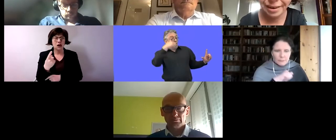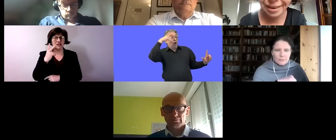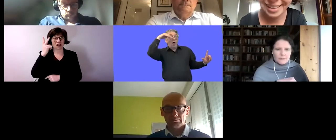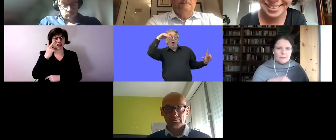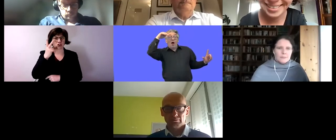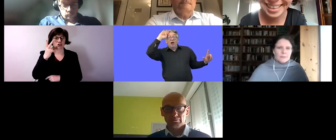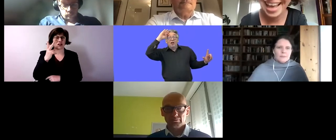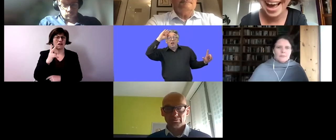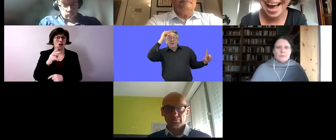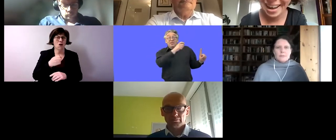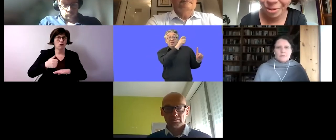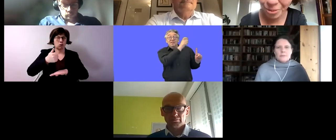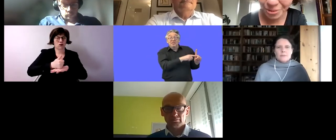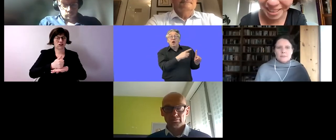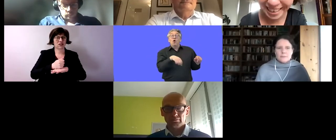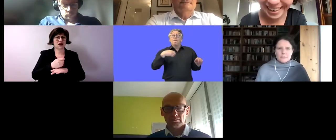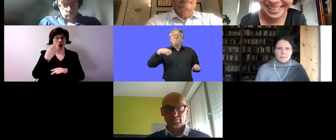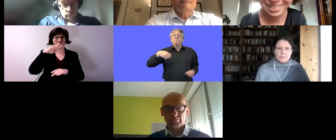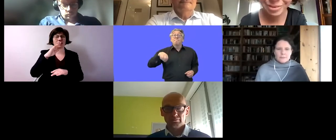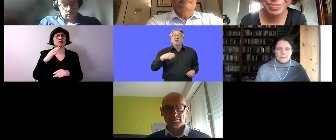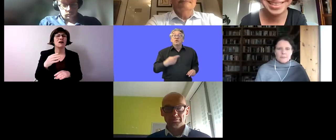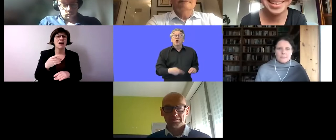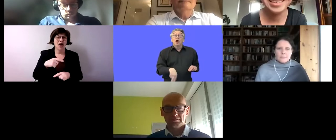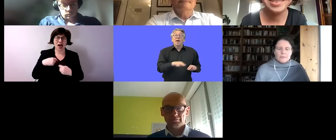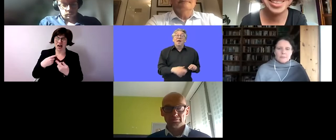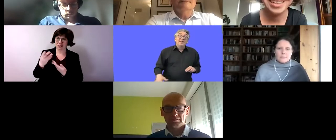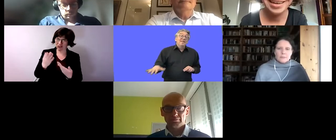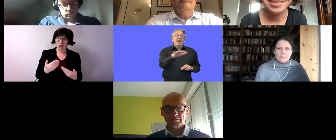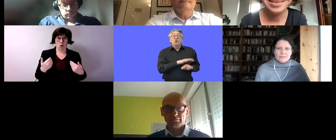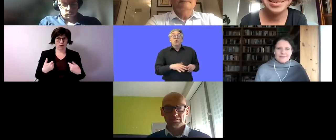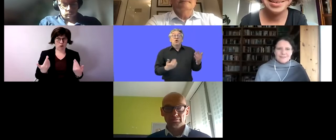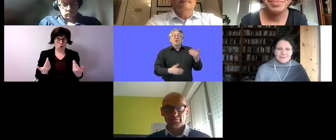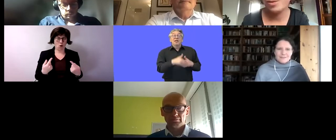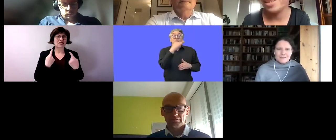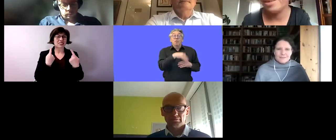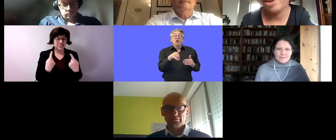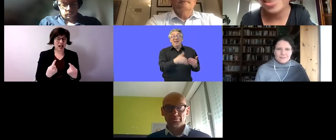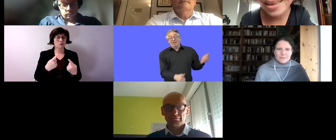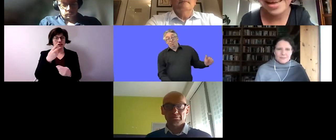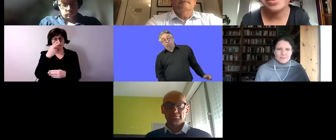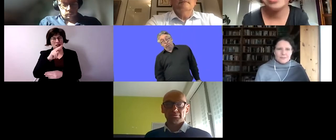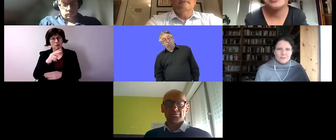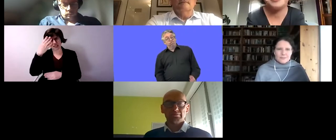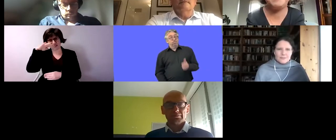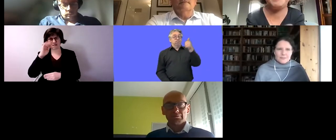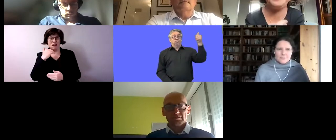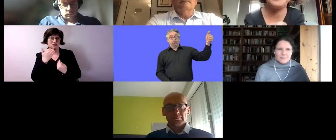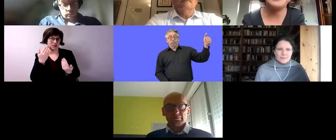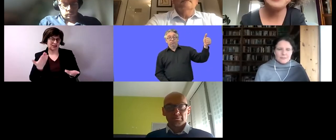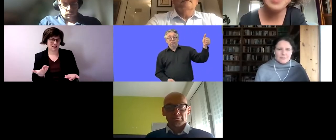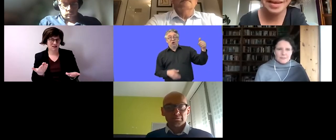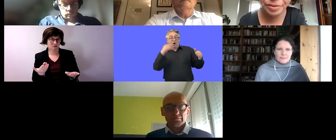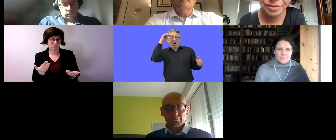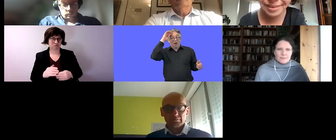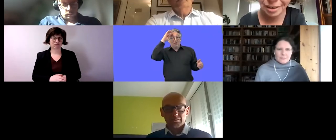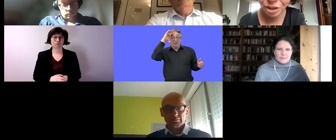of the national disability authority in ireland hello good afternoon i'm very happy that